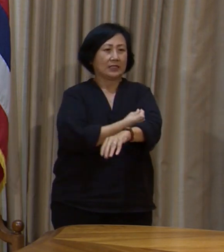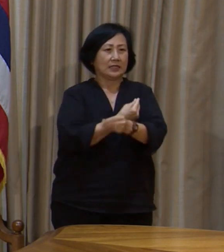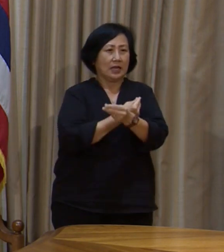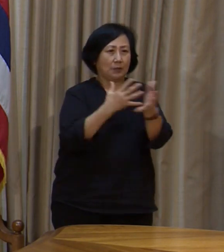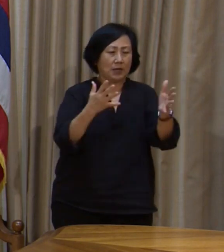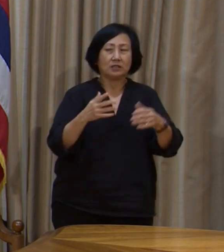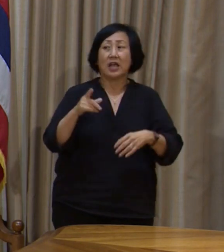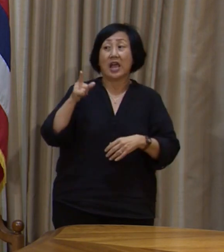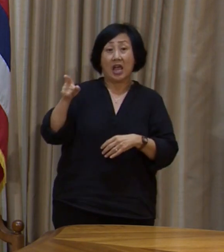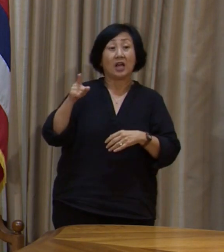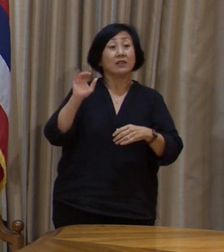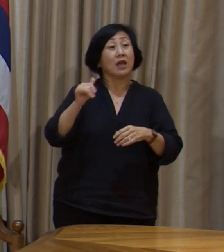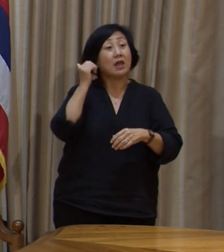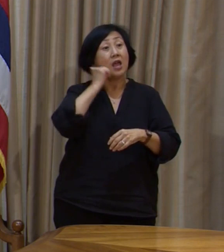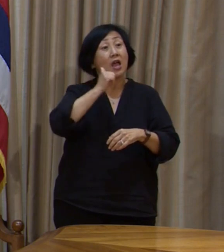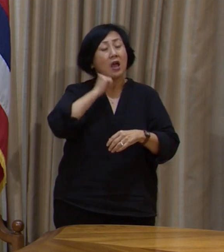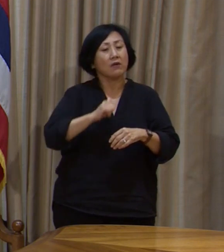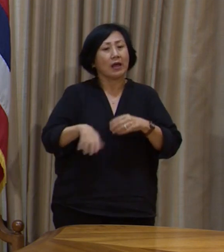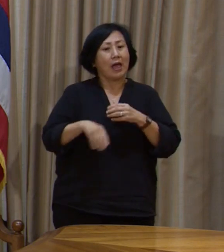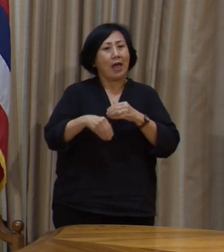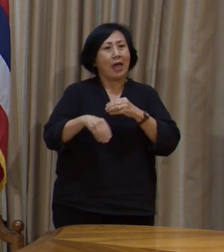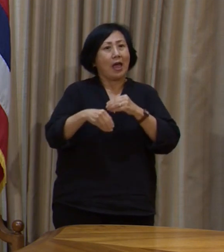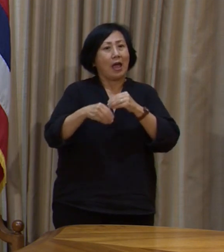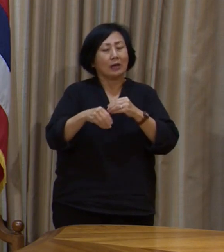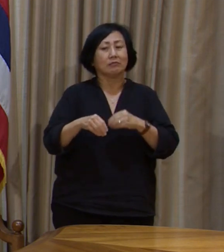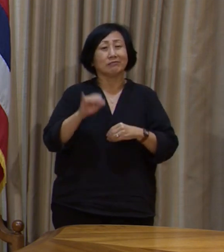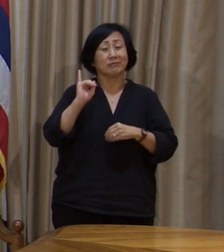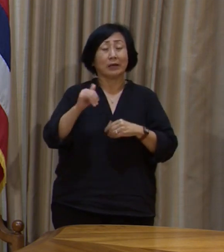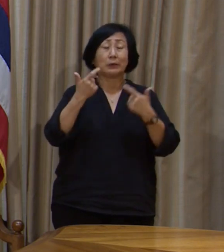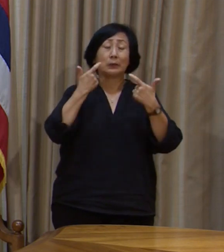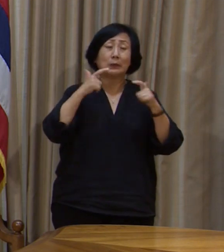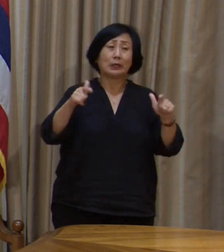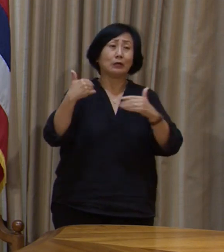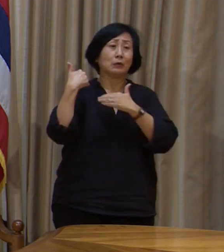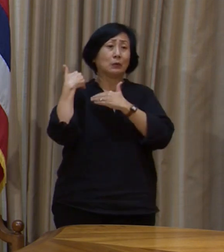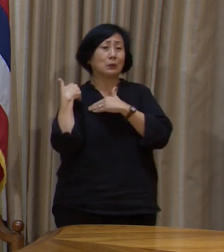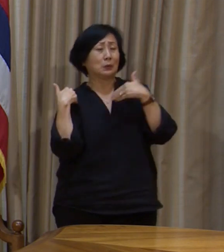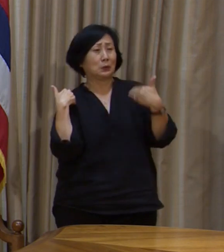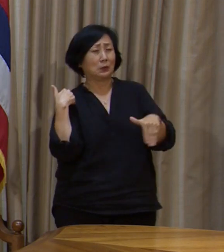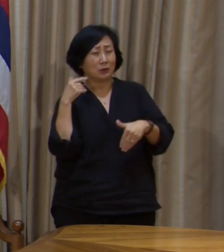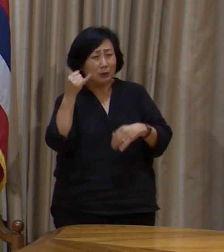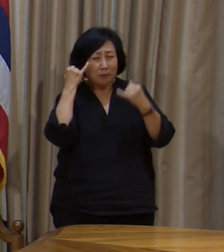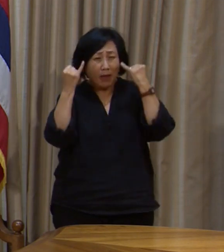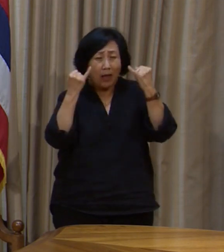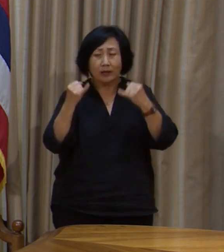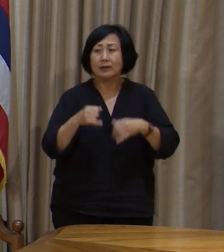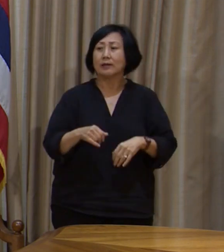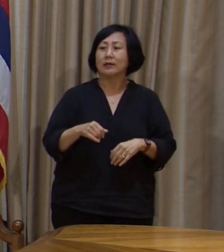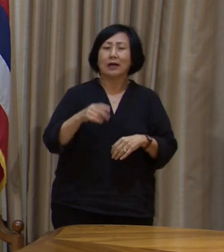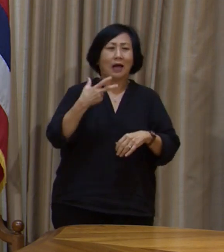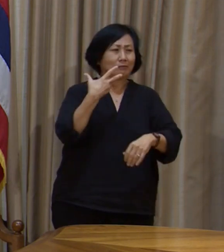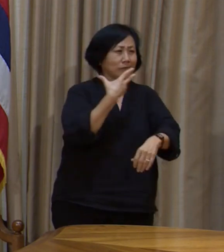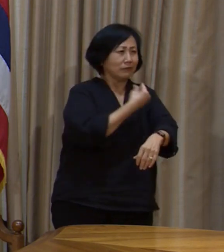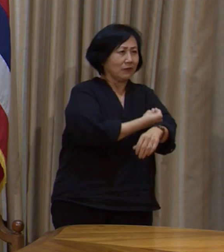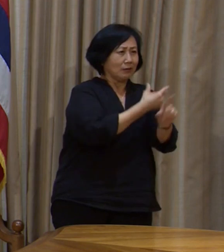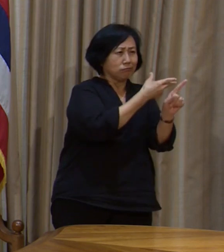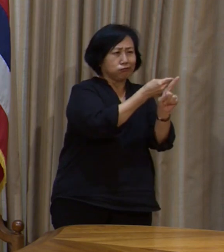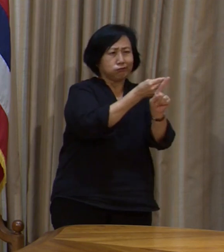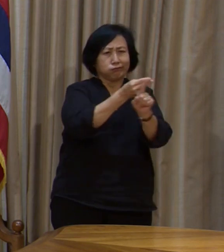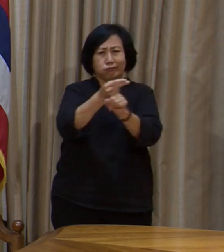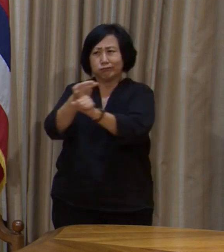and it is expanding every day. It is a monumental task. If you think about having to vaccinate,